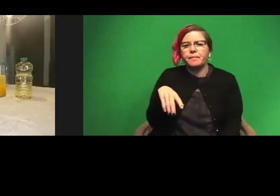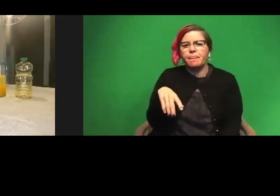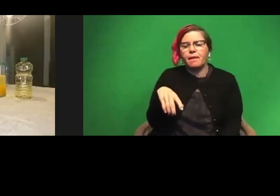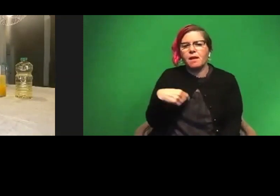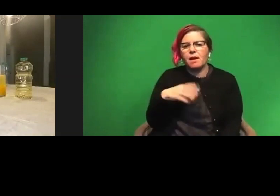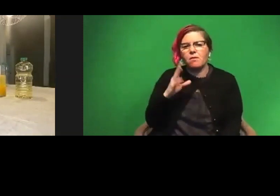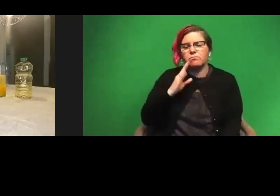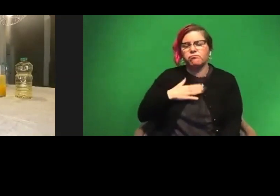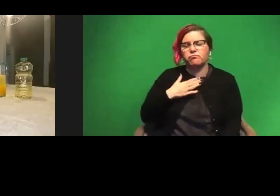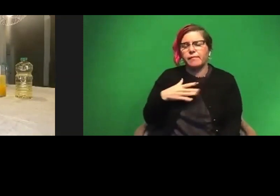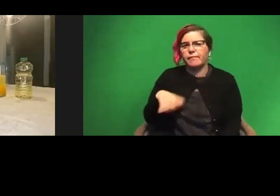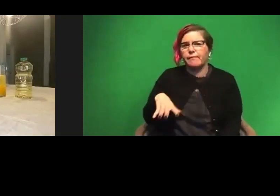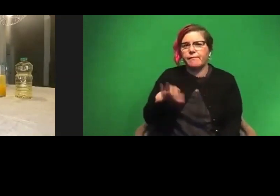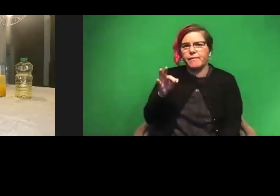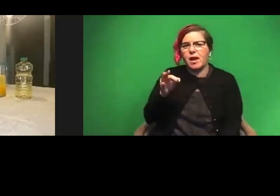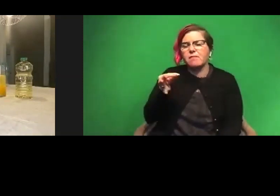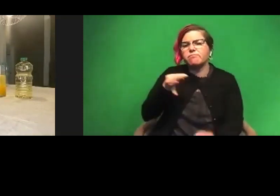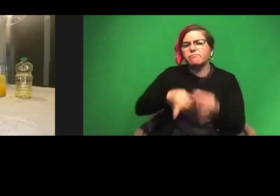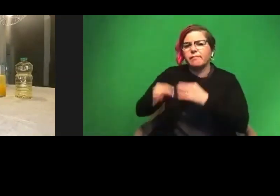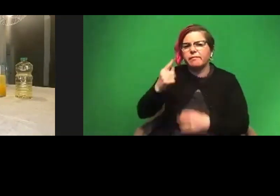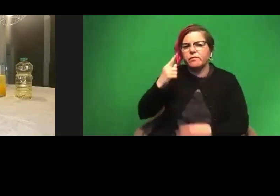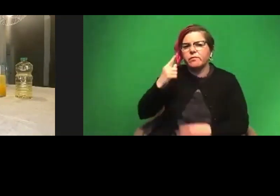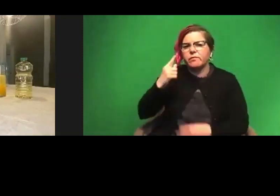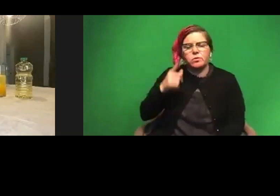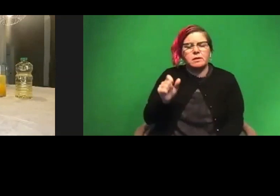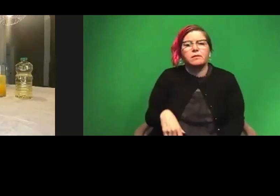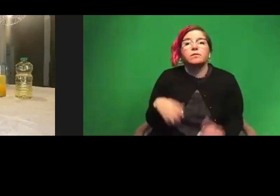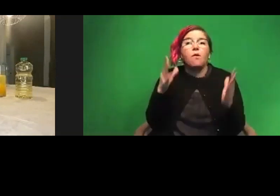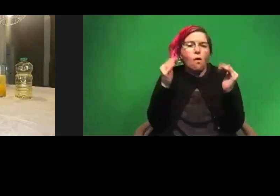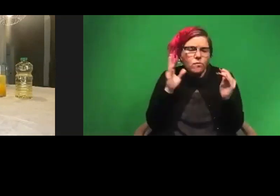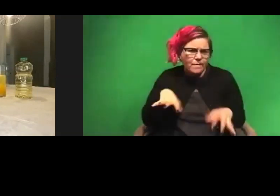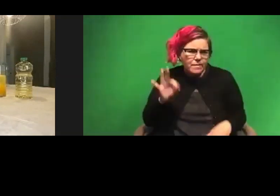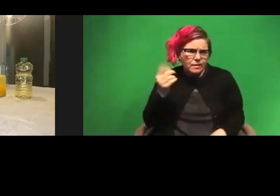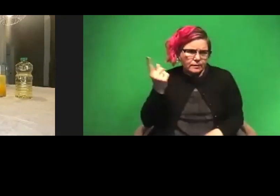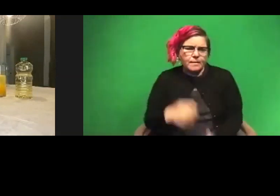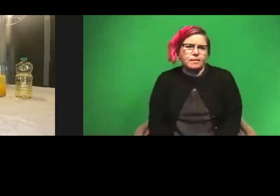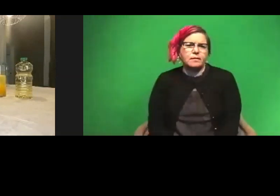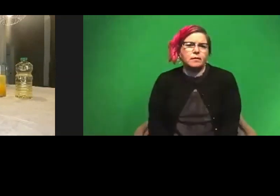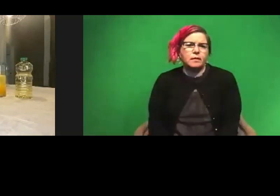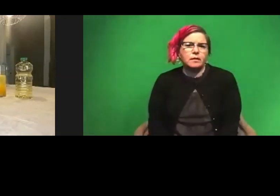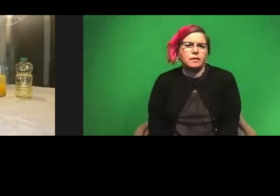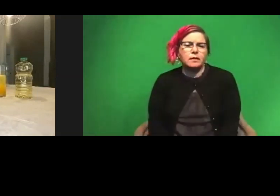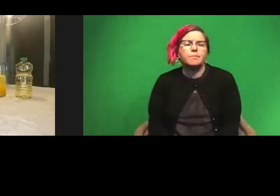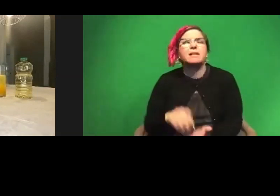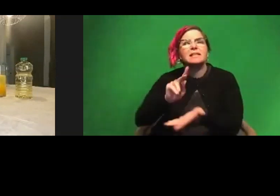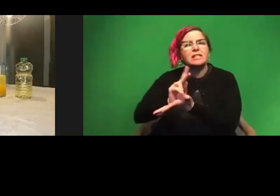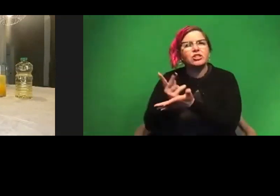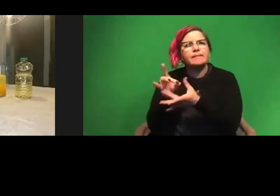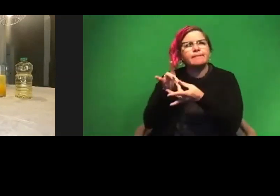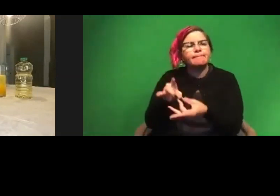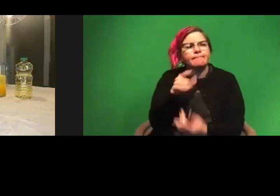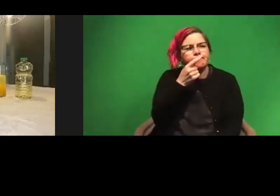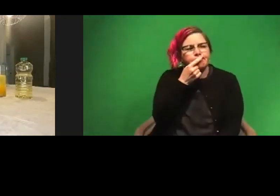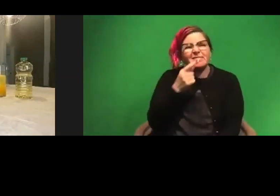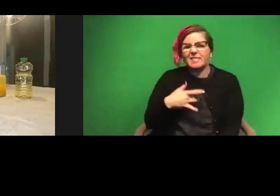And I could find some substitutions for you. Hopefully I could find something. But kitchen wise, this is usually the